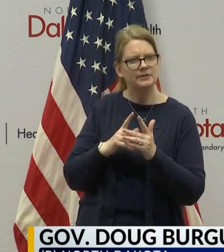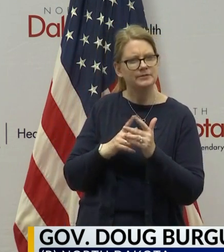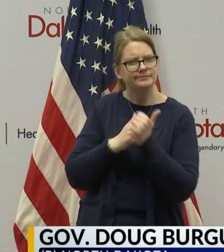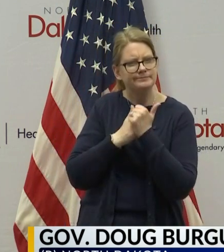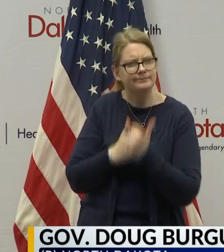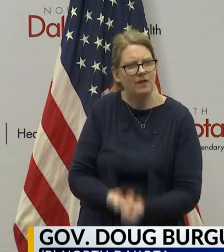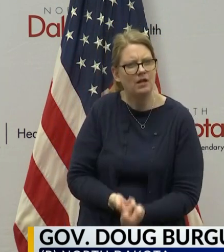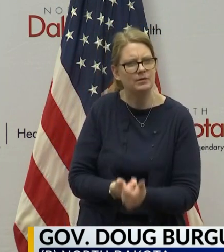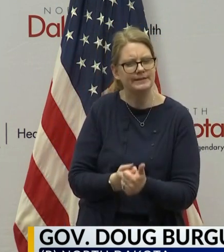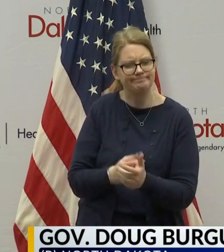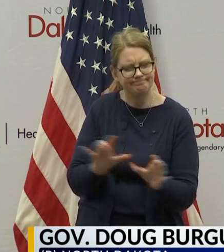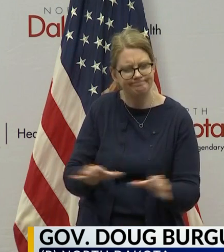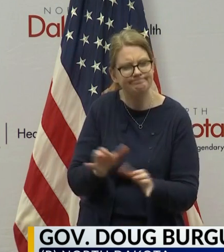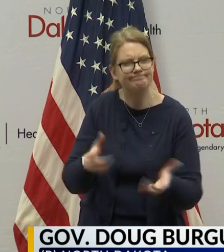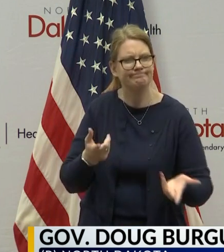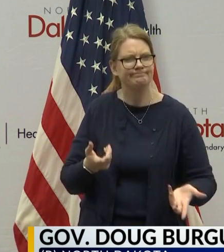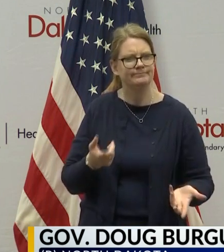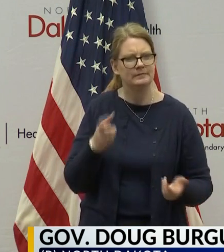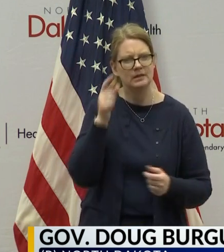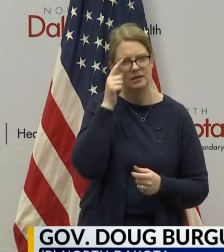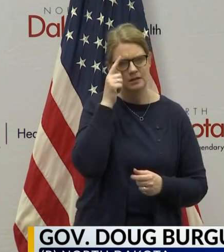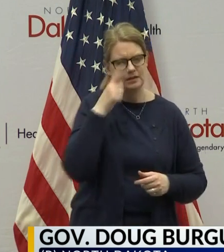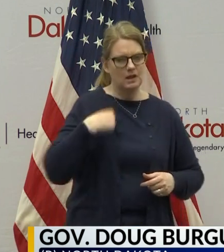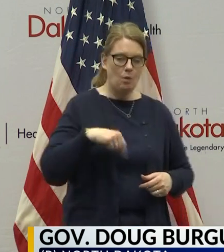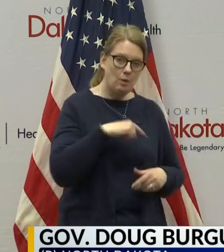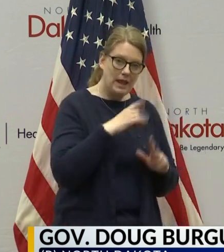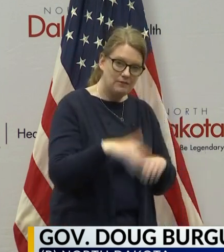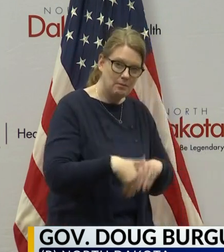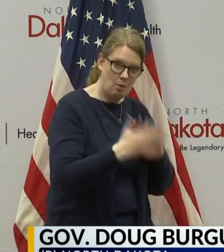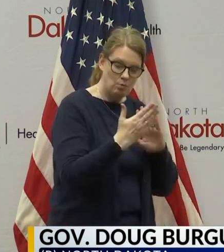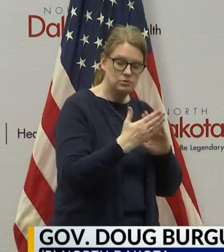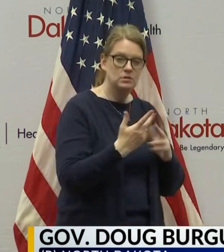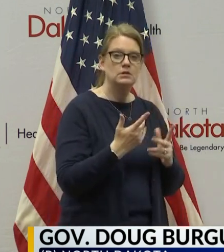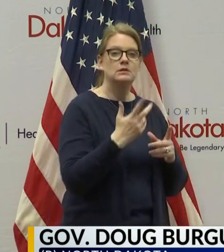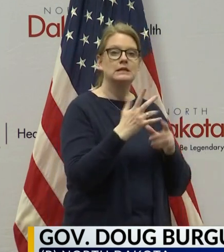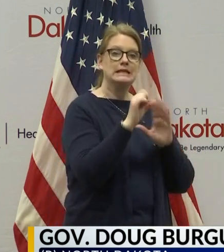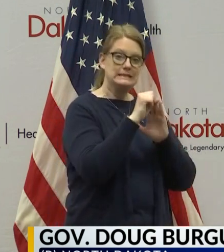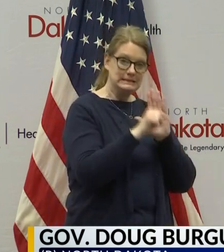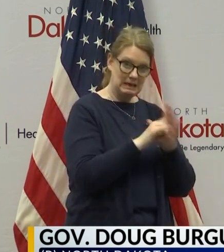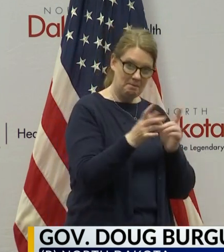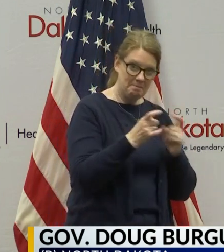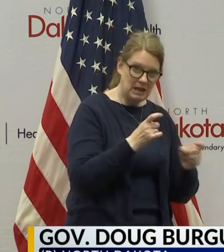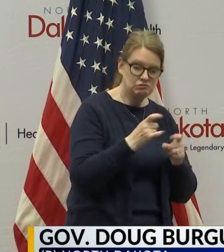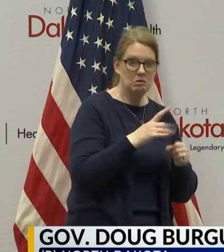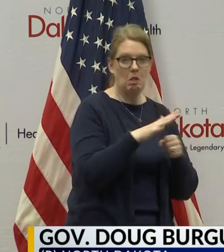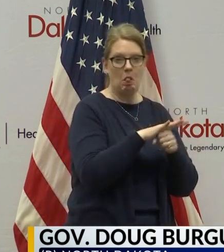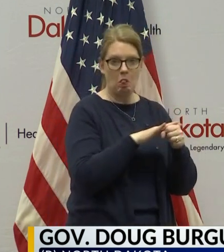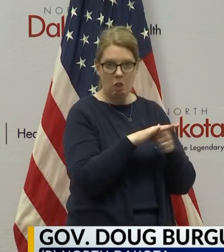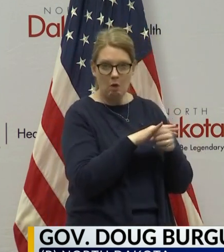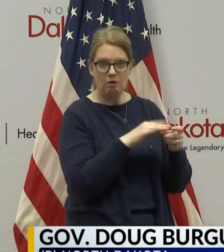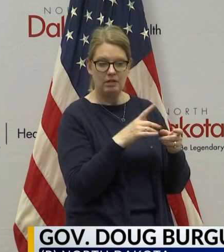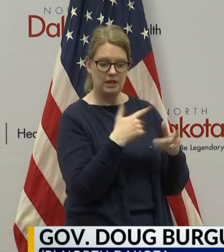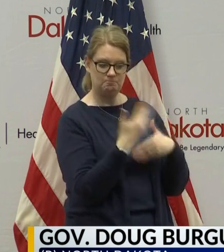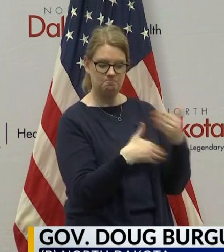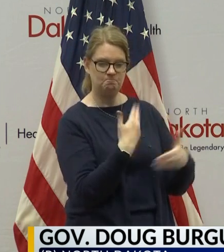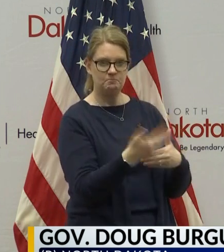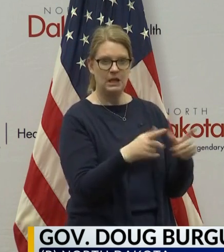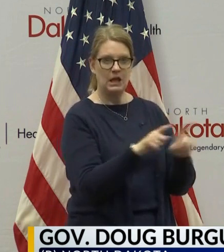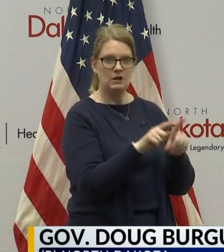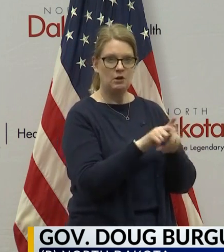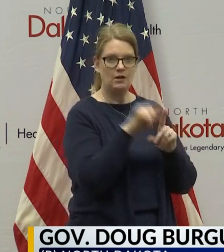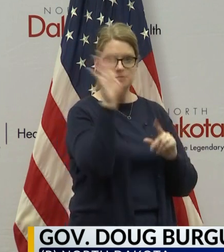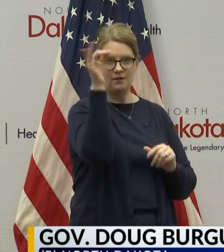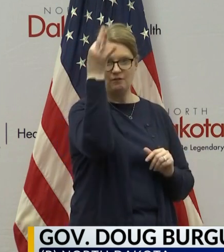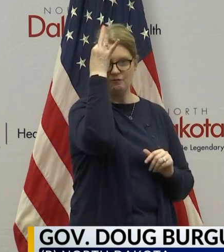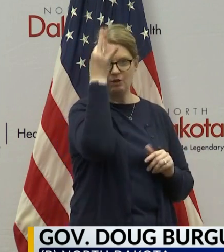approach which is state-managed, locally executed, federally supported. You know, that is said on